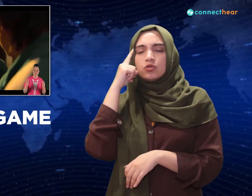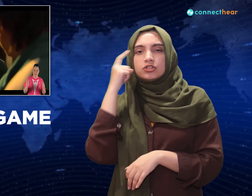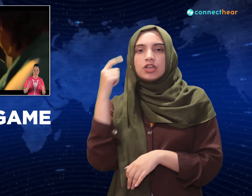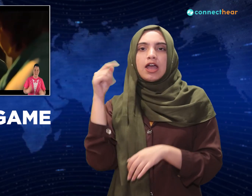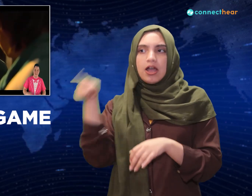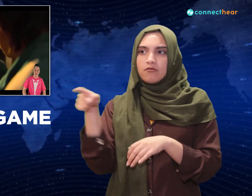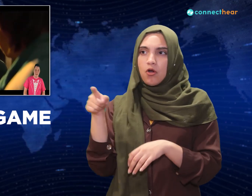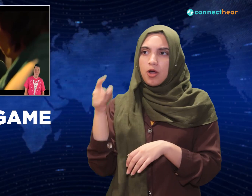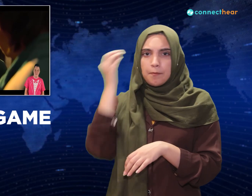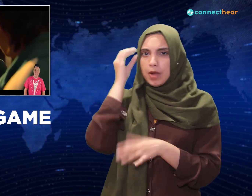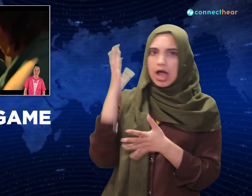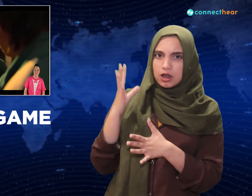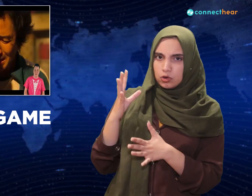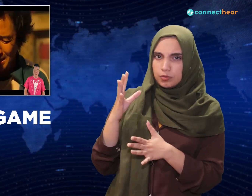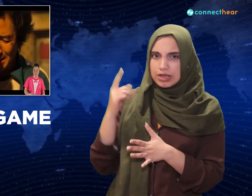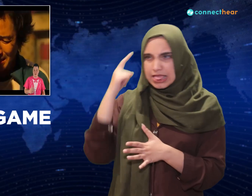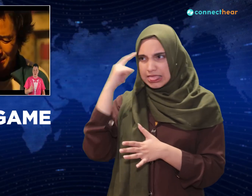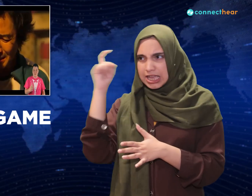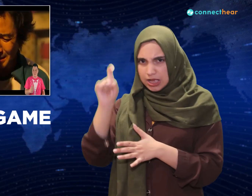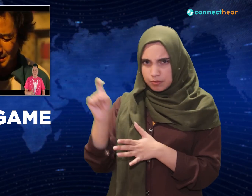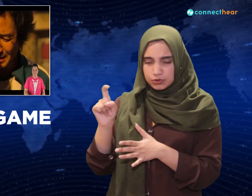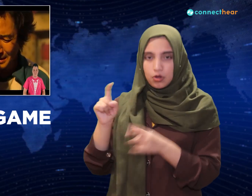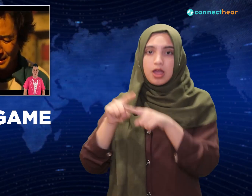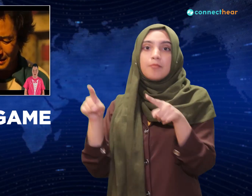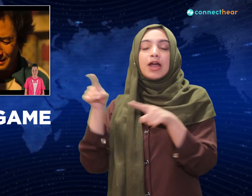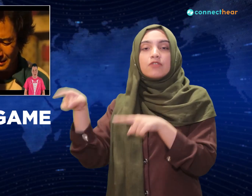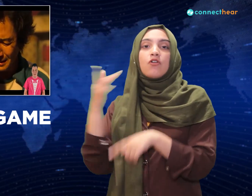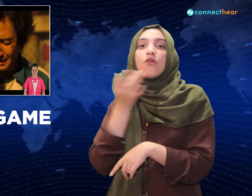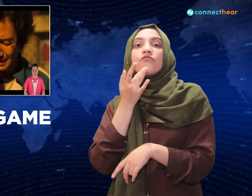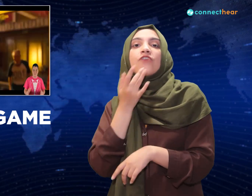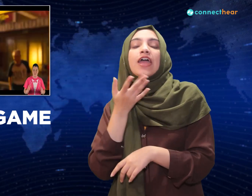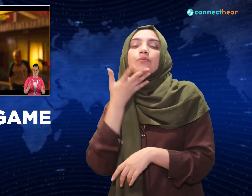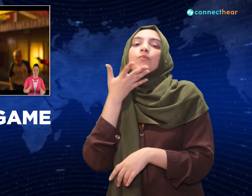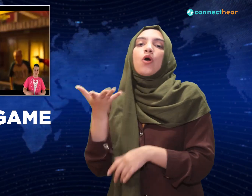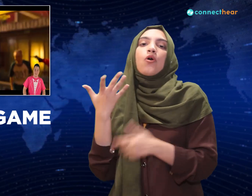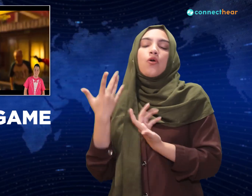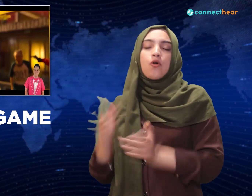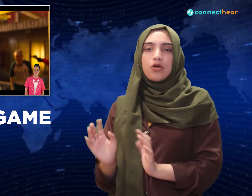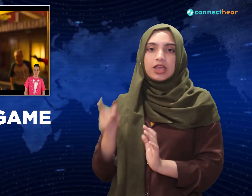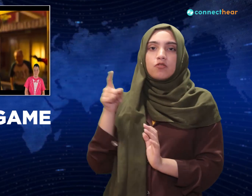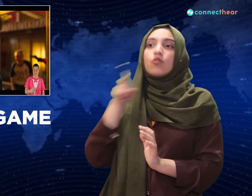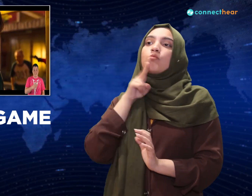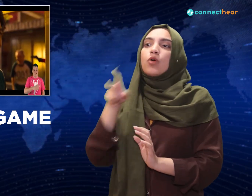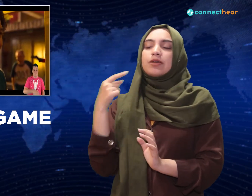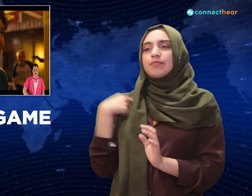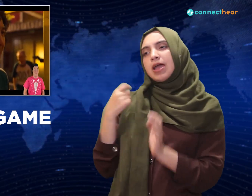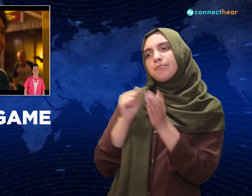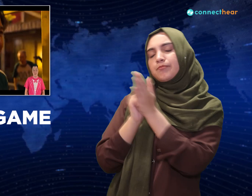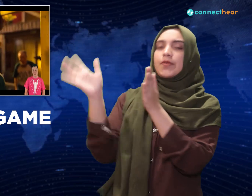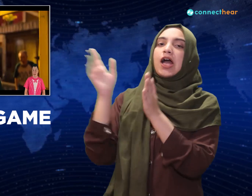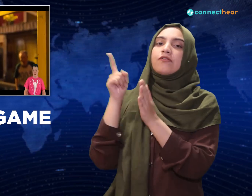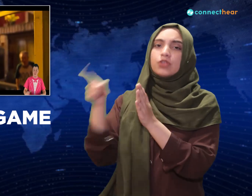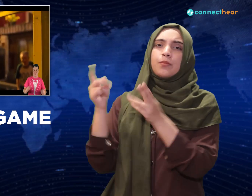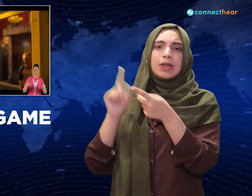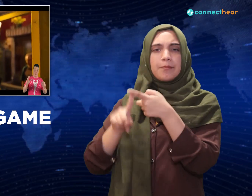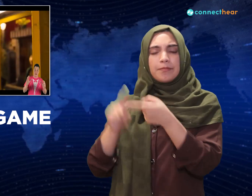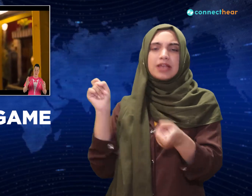okay Gion, I forgive ya. You're my best friend, man. Thanks for being nice to me. Take this marble and have a good life.